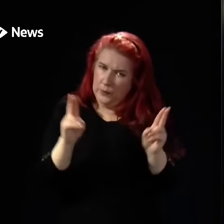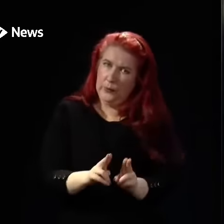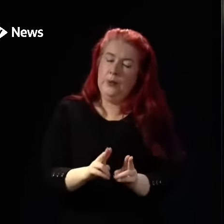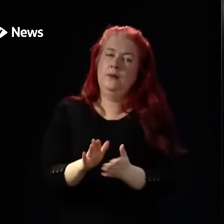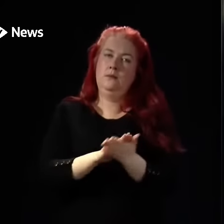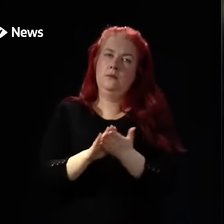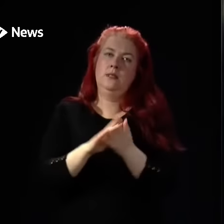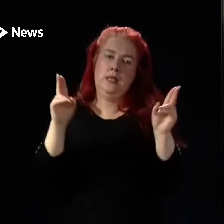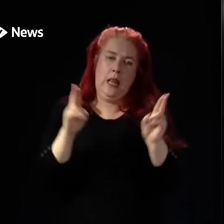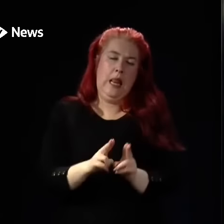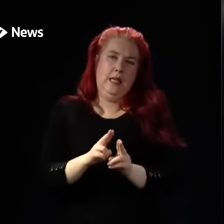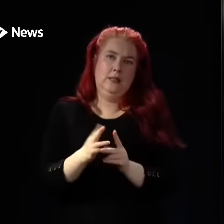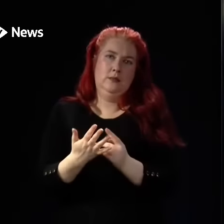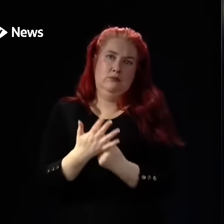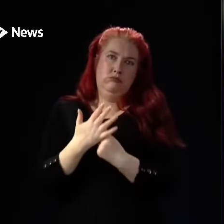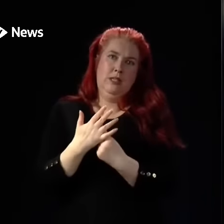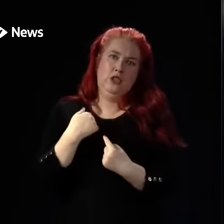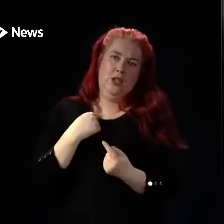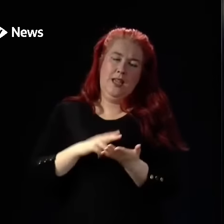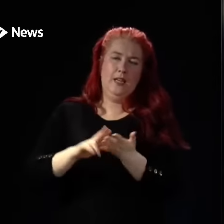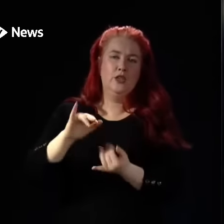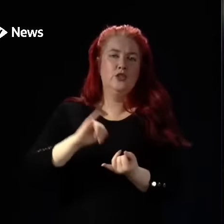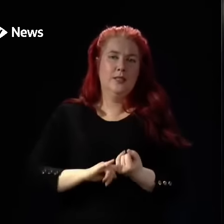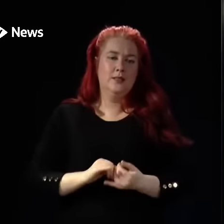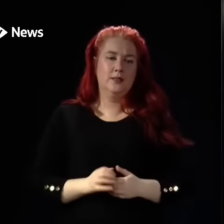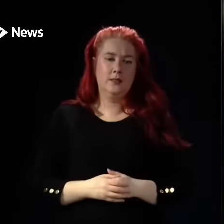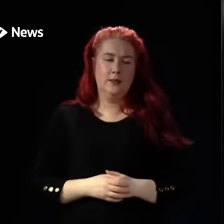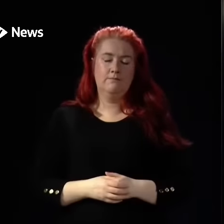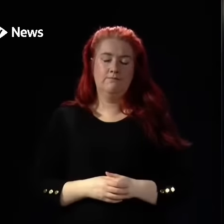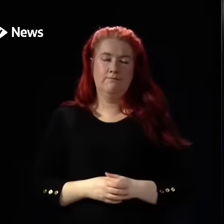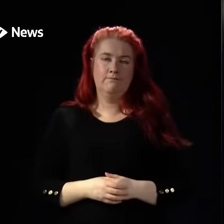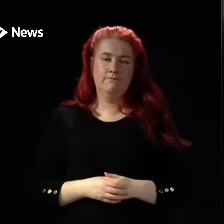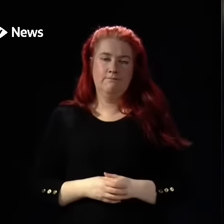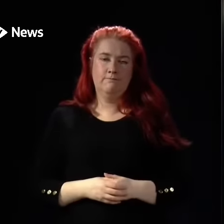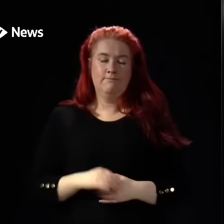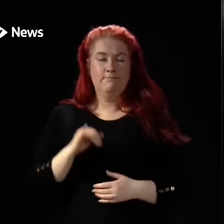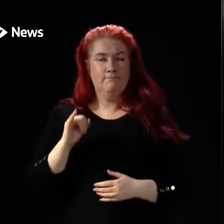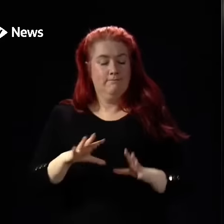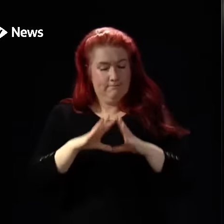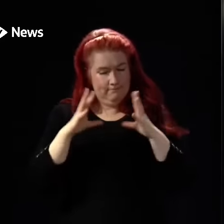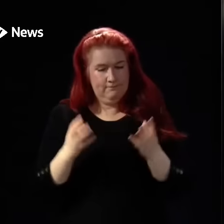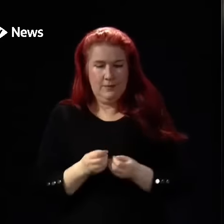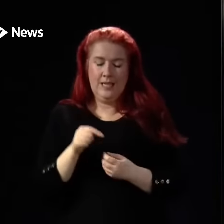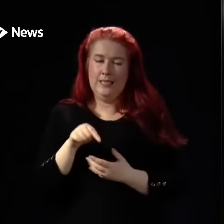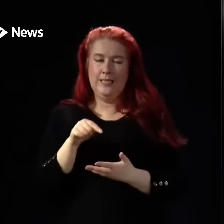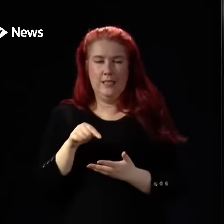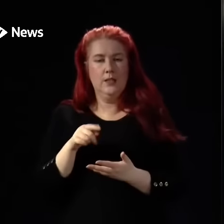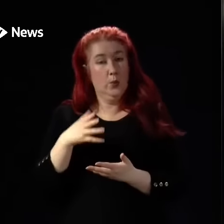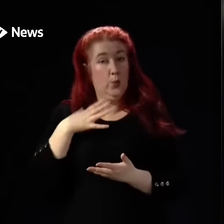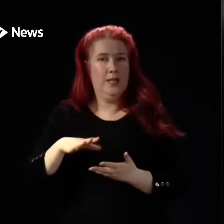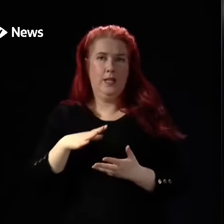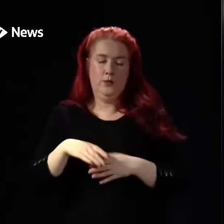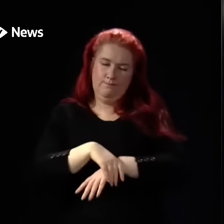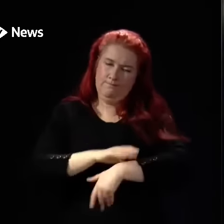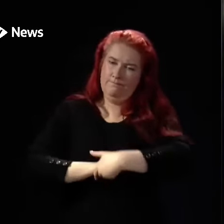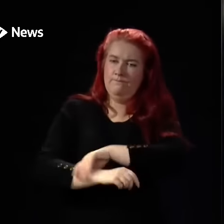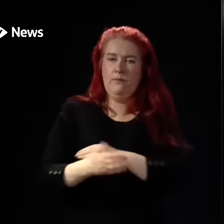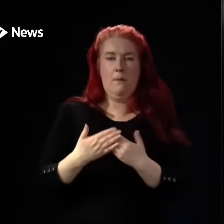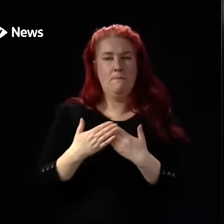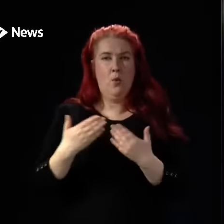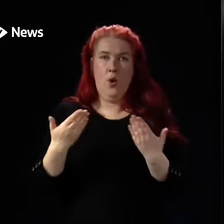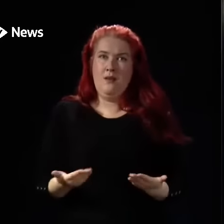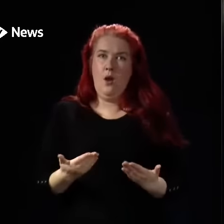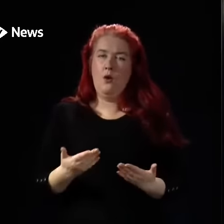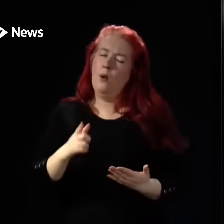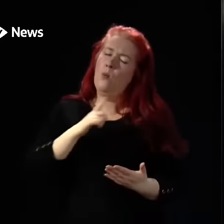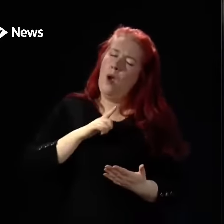currently being experienced. However, all of that said, more does need to be done now and the reason I've spent